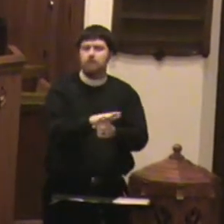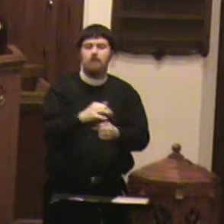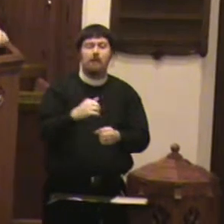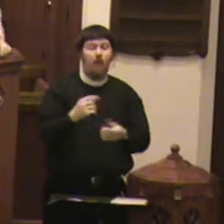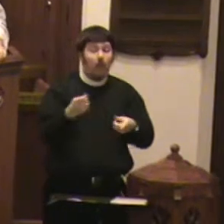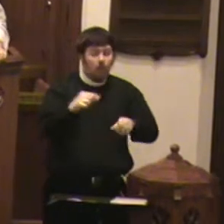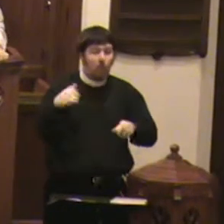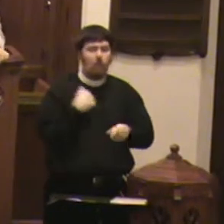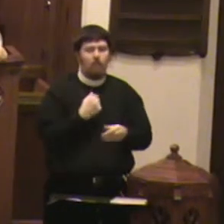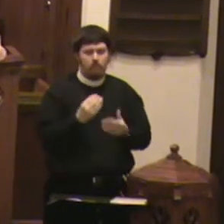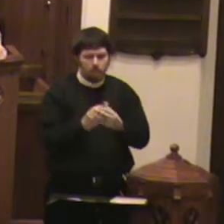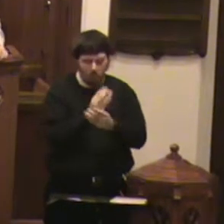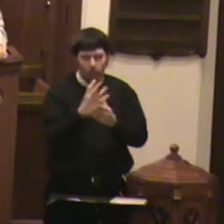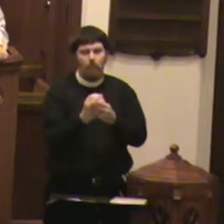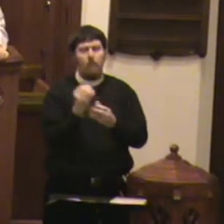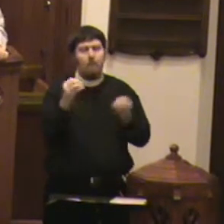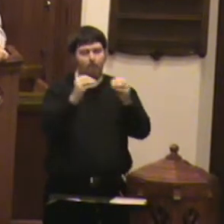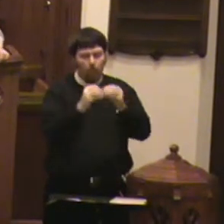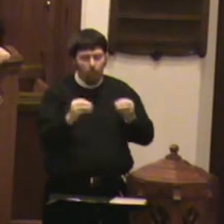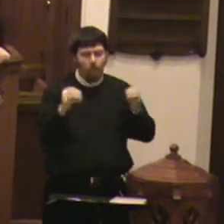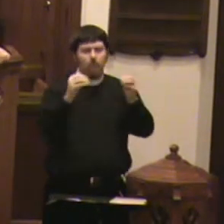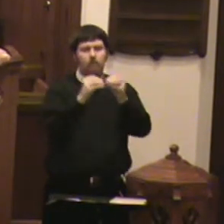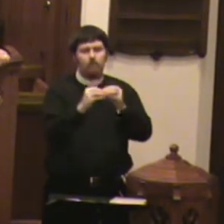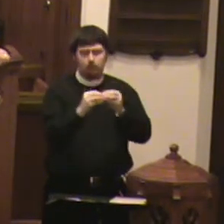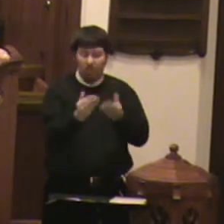more and more of that true fruit.